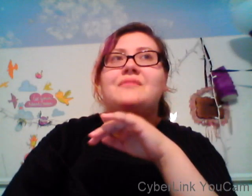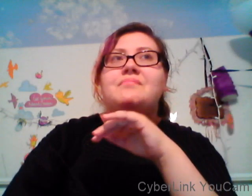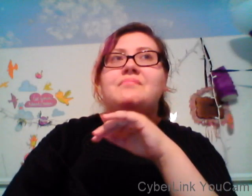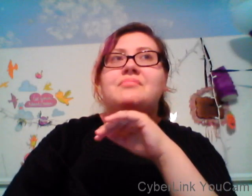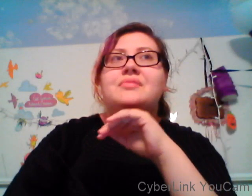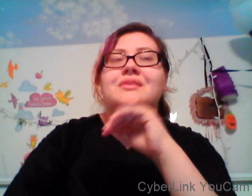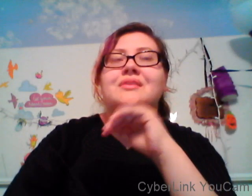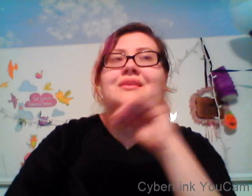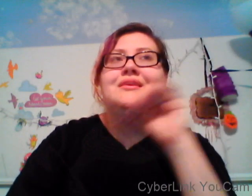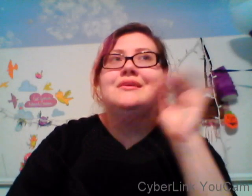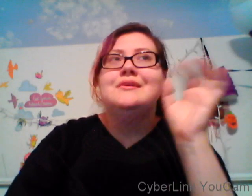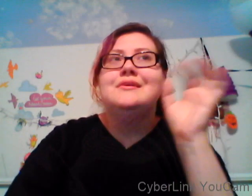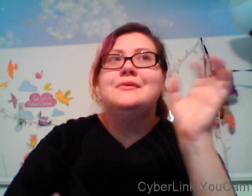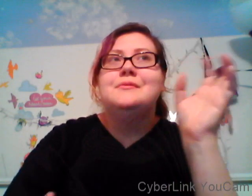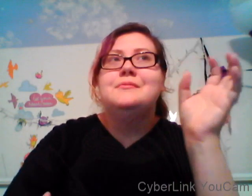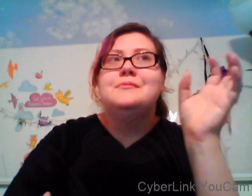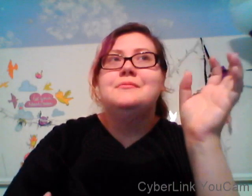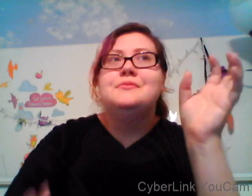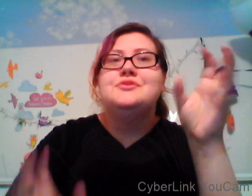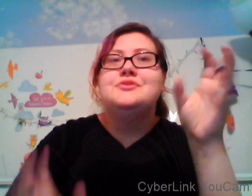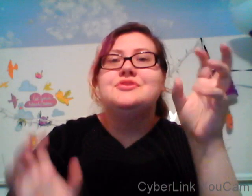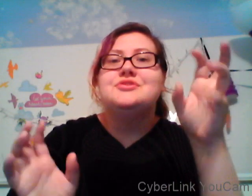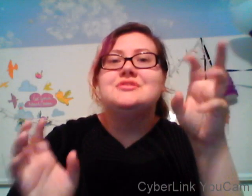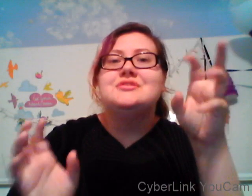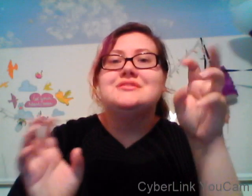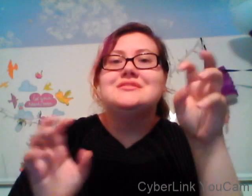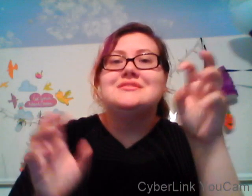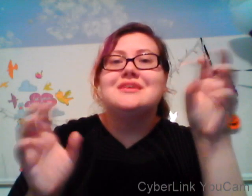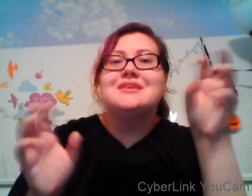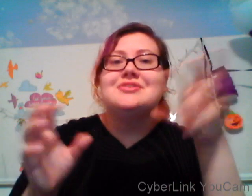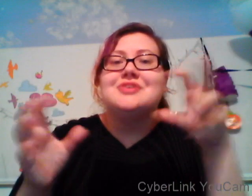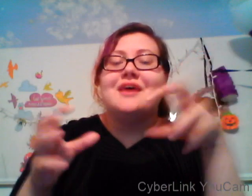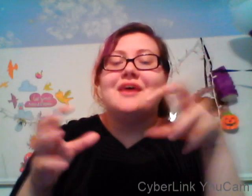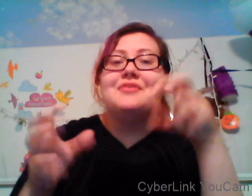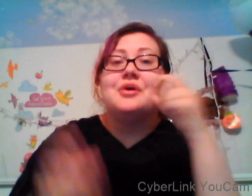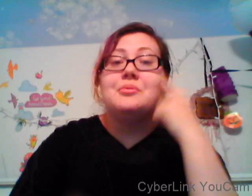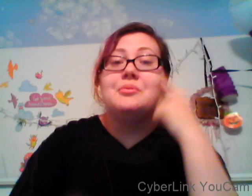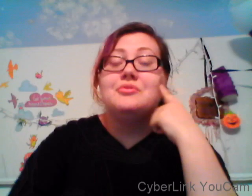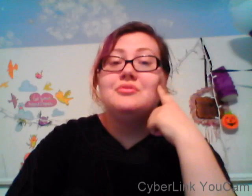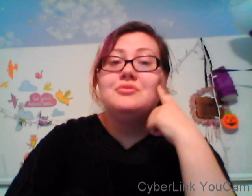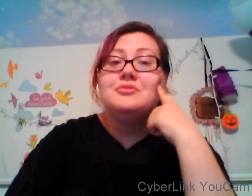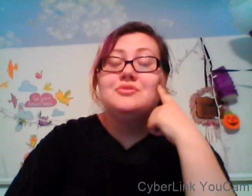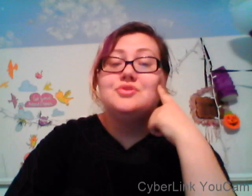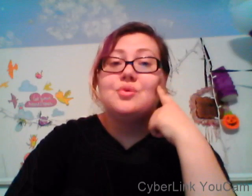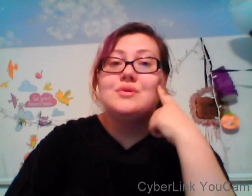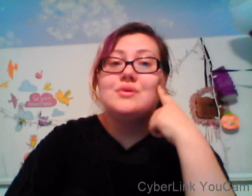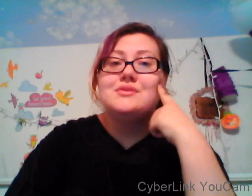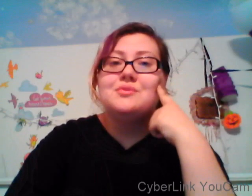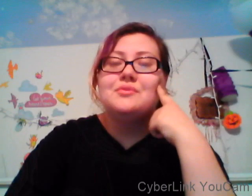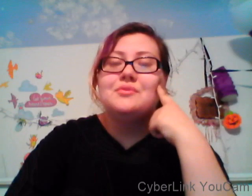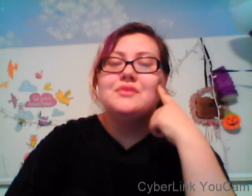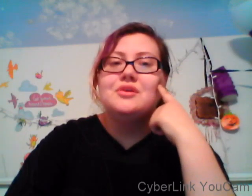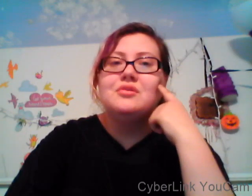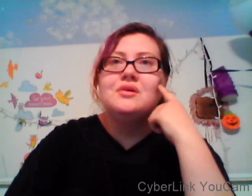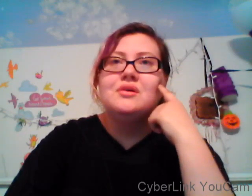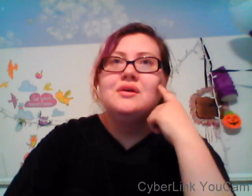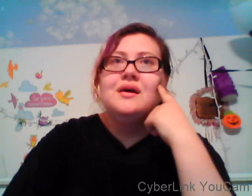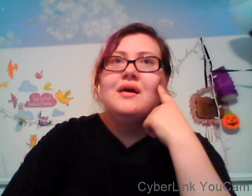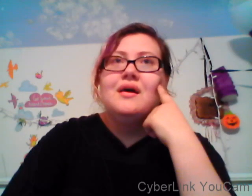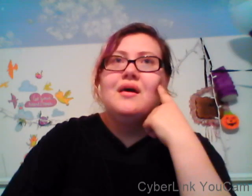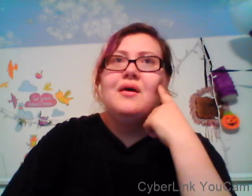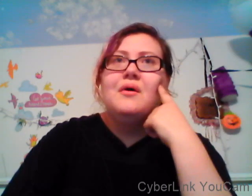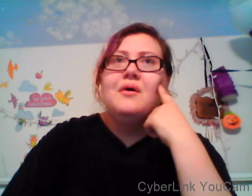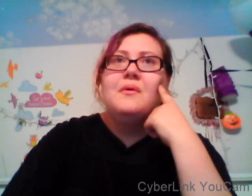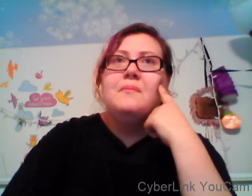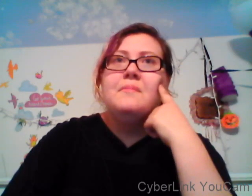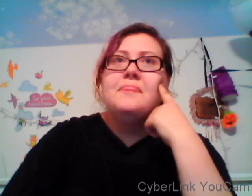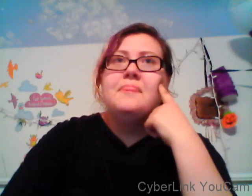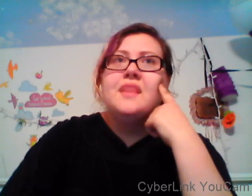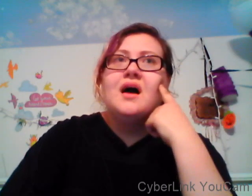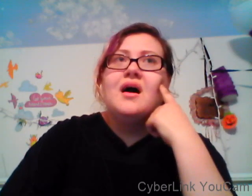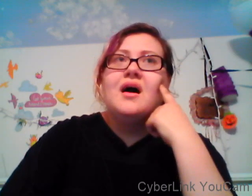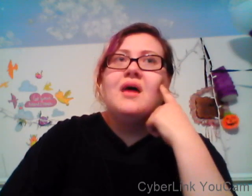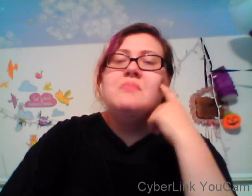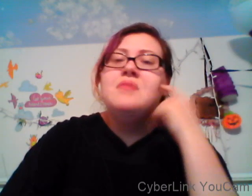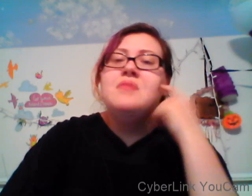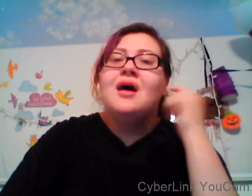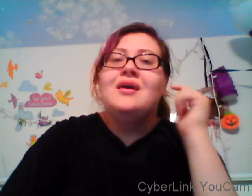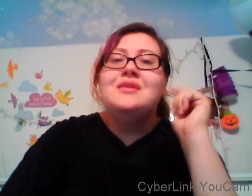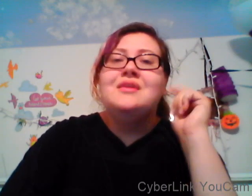fitting like the same like theme I'm going to make a storytime video because unless I have a